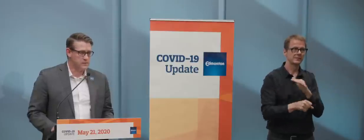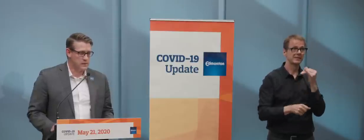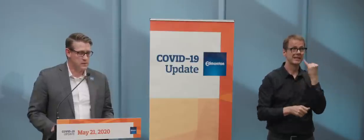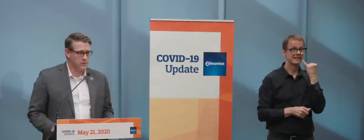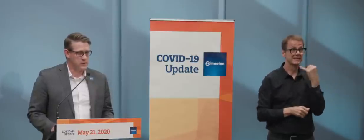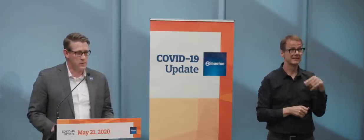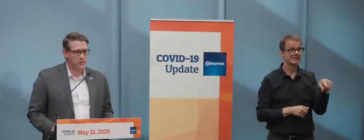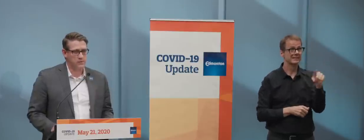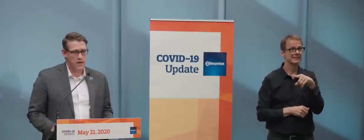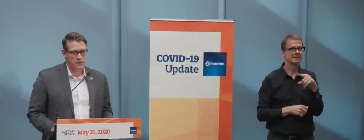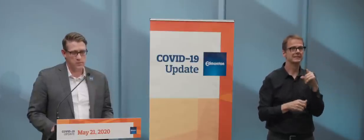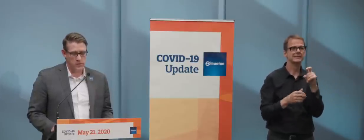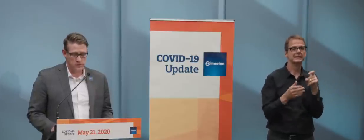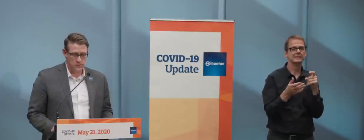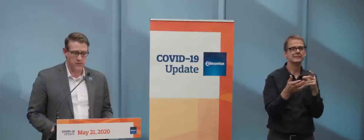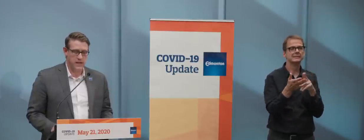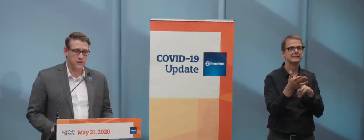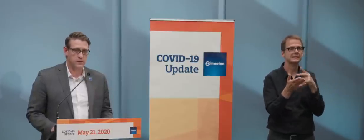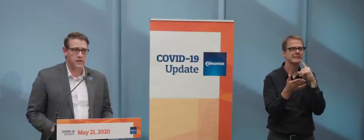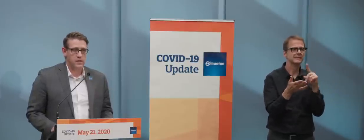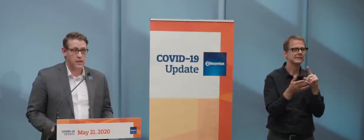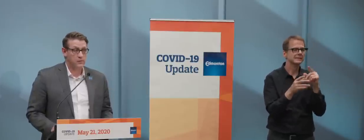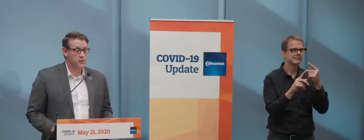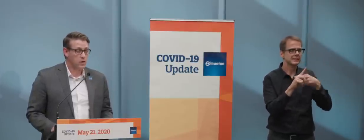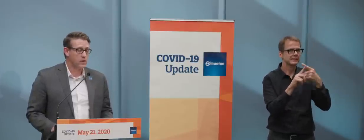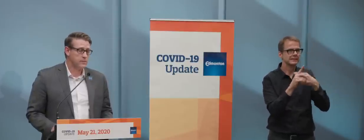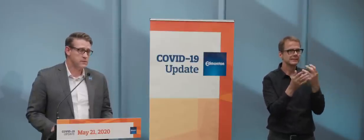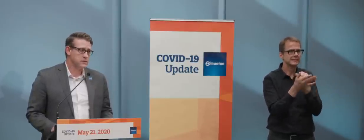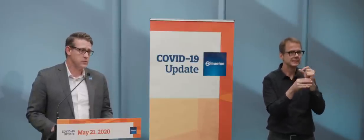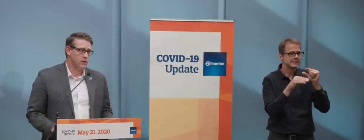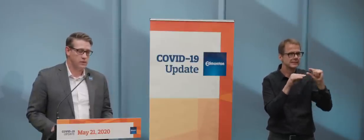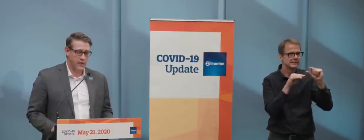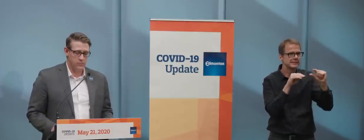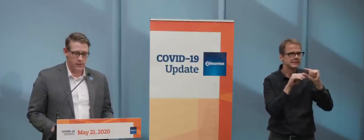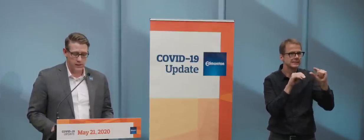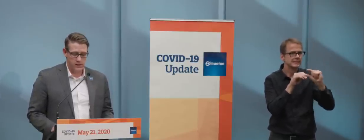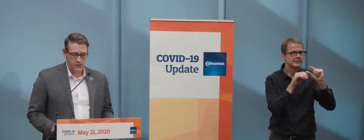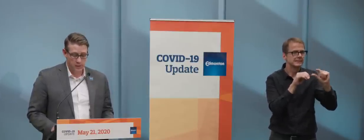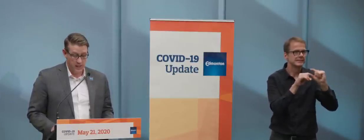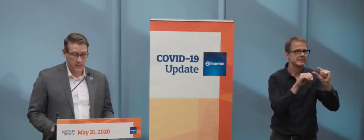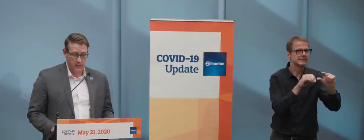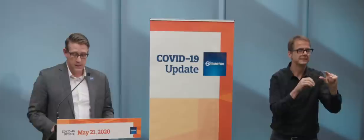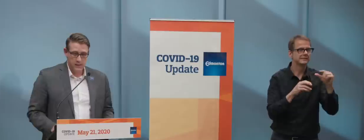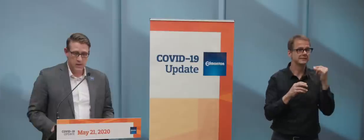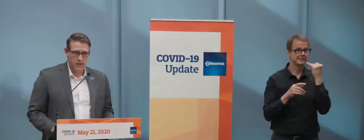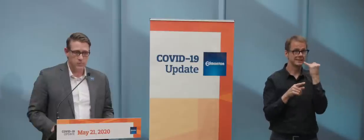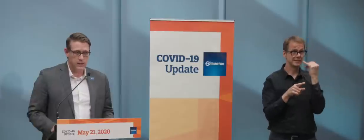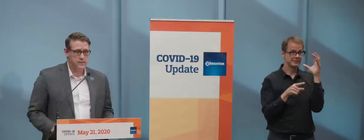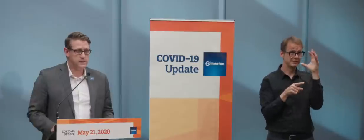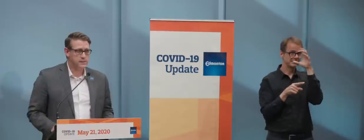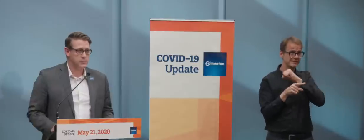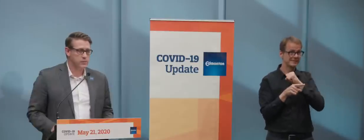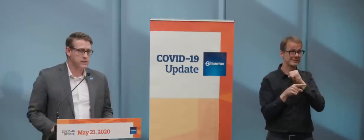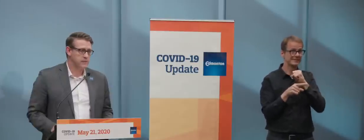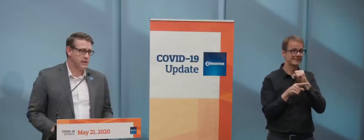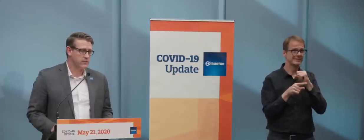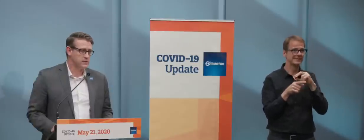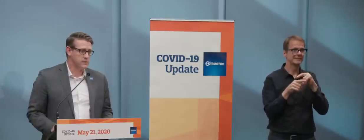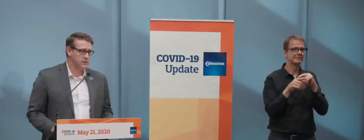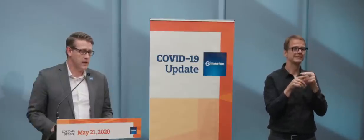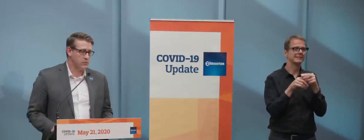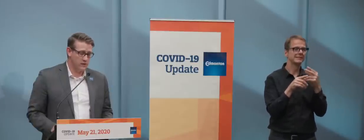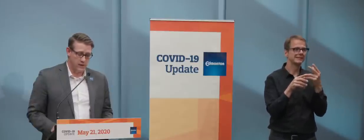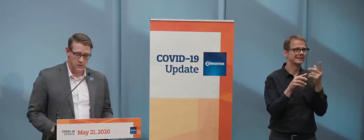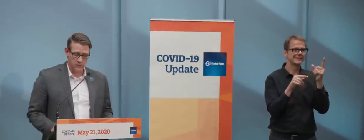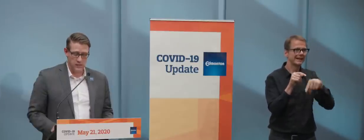times, and especially with some of the financial pressures that we have. If you are in a position where you can play, pay, uh, please, please make